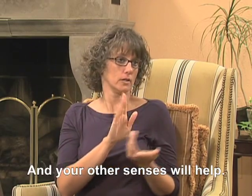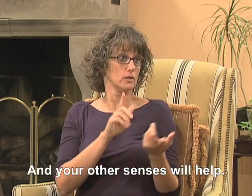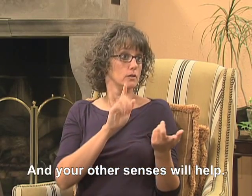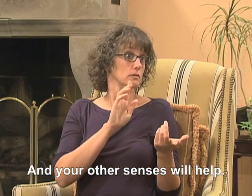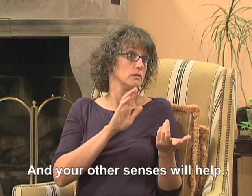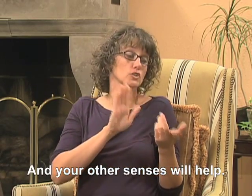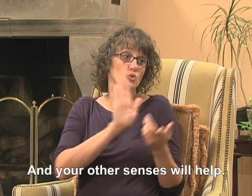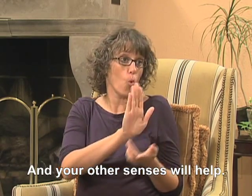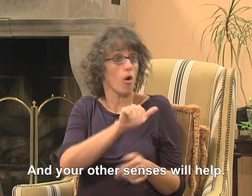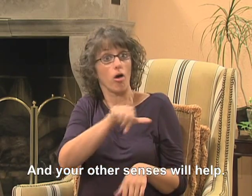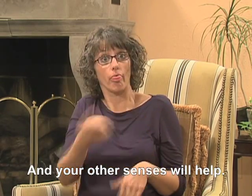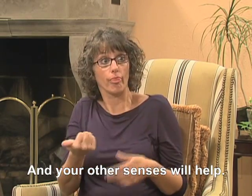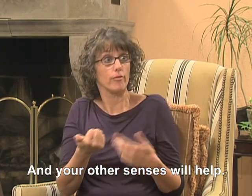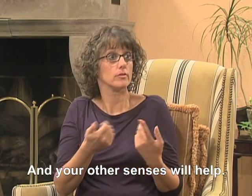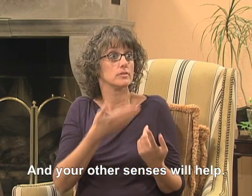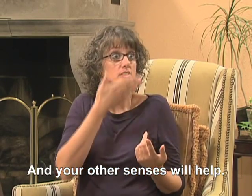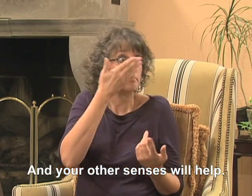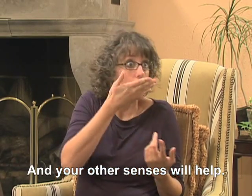And your other senses will help.